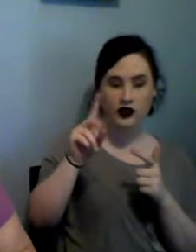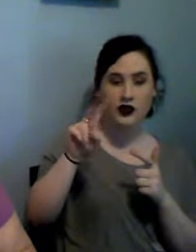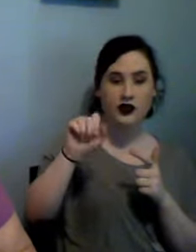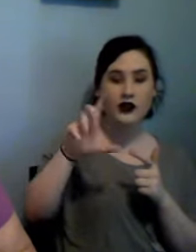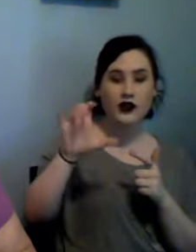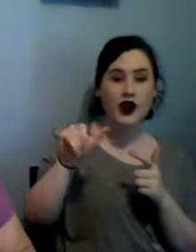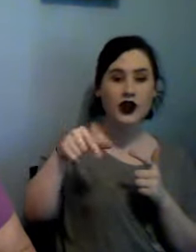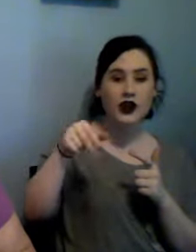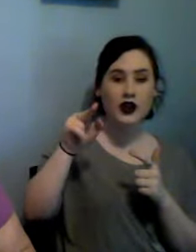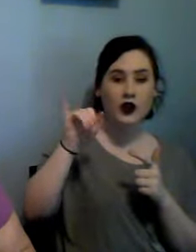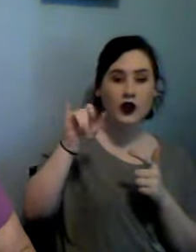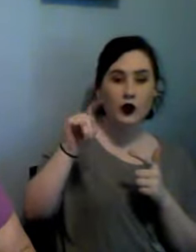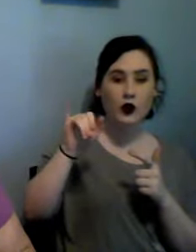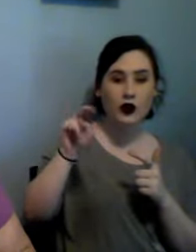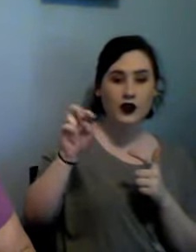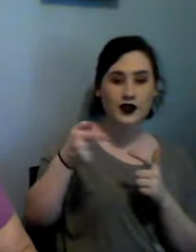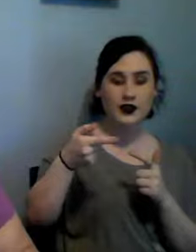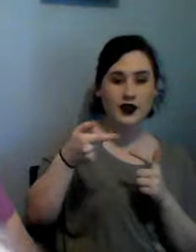it's too cute